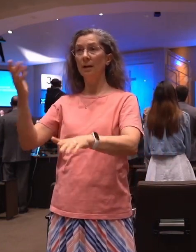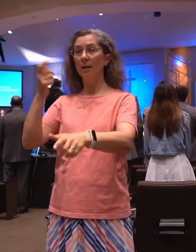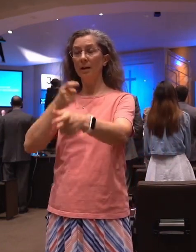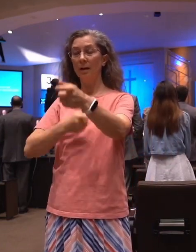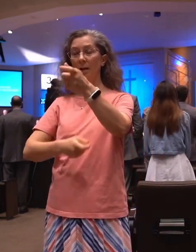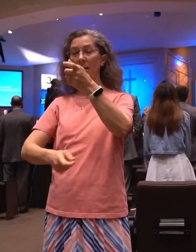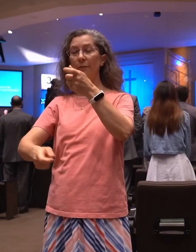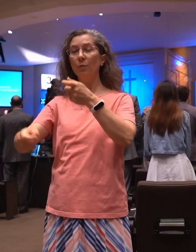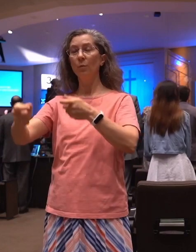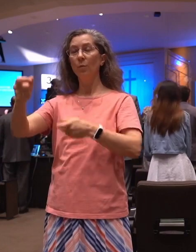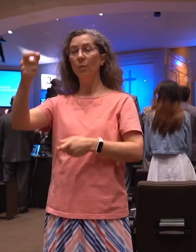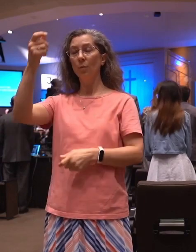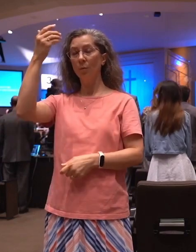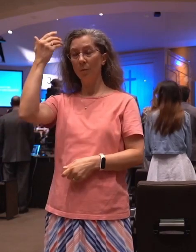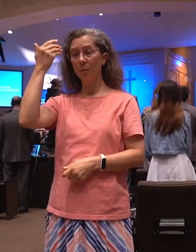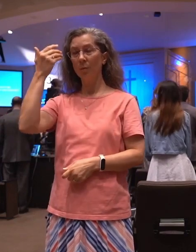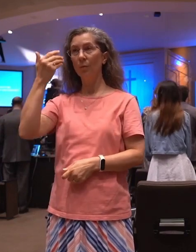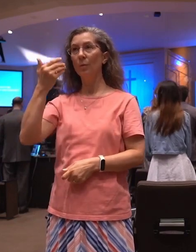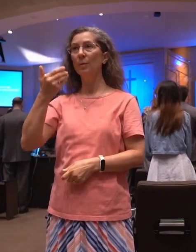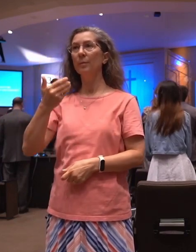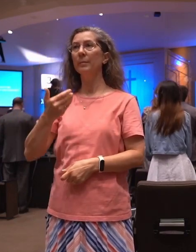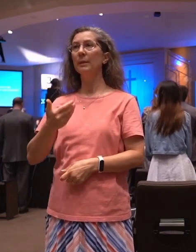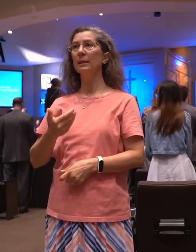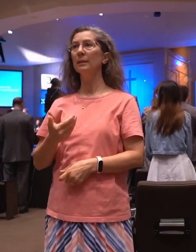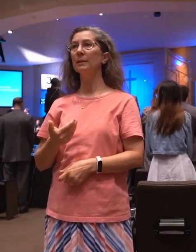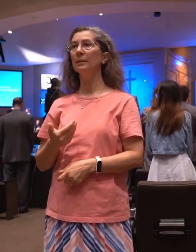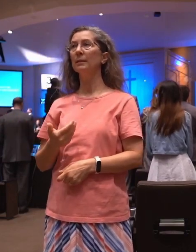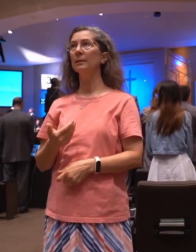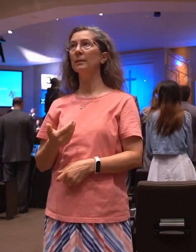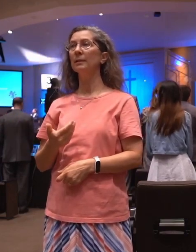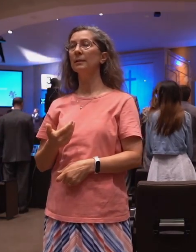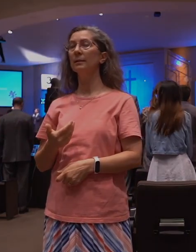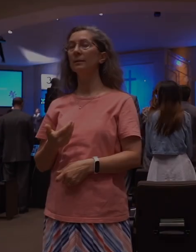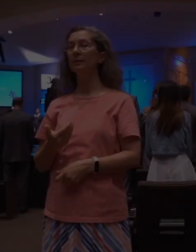for me? Amen. Amen. Amen. Amen. Amen. Amen.